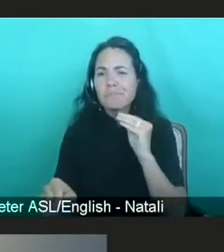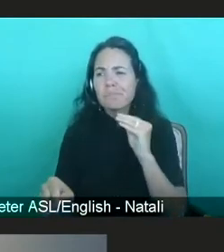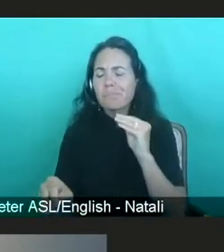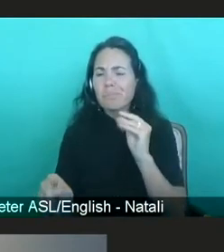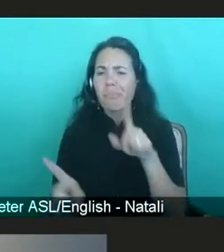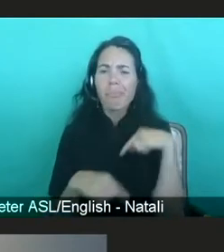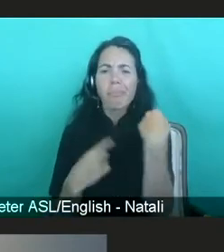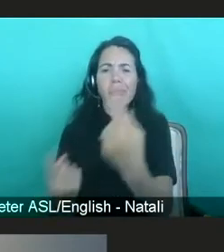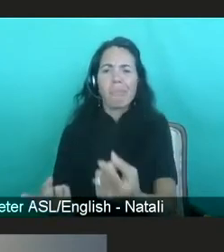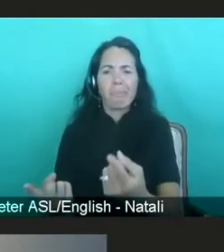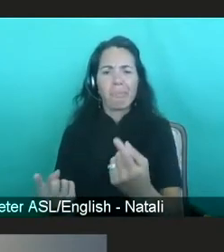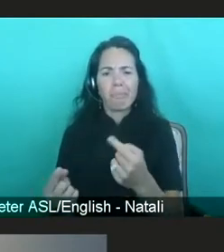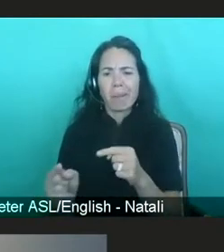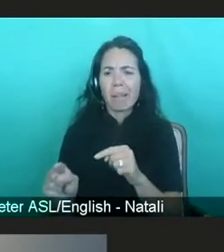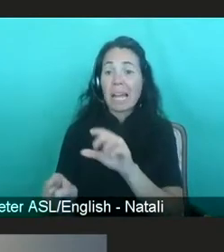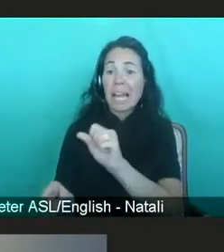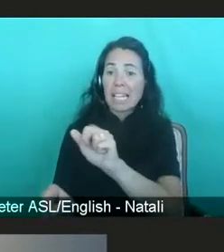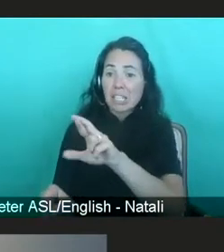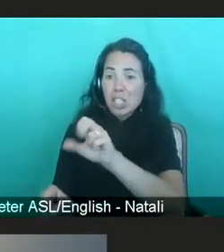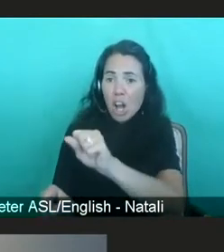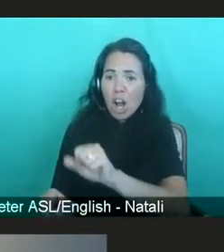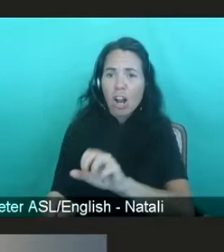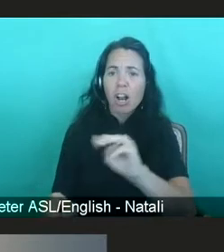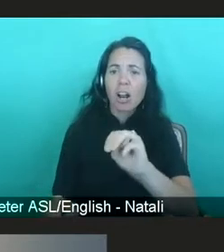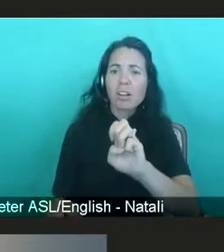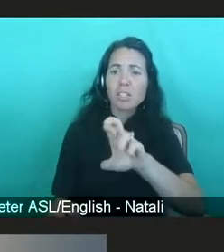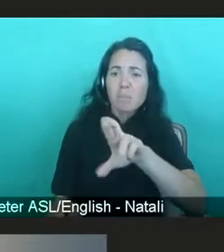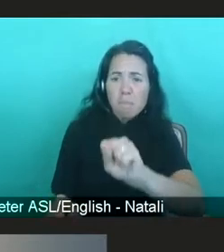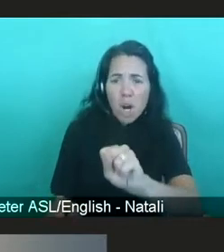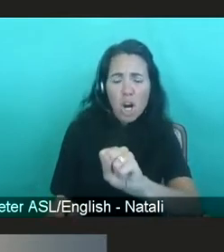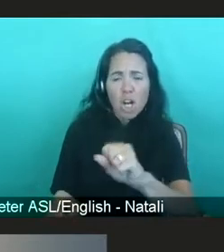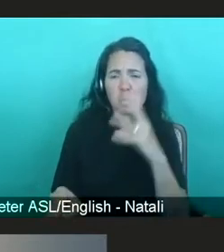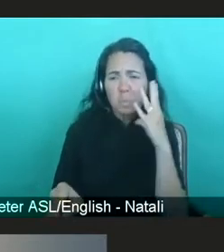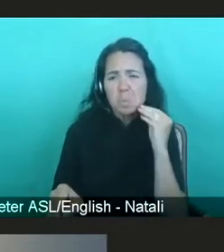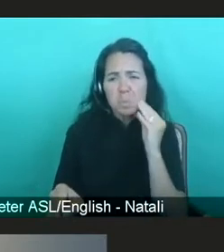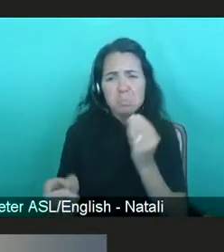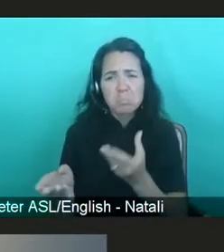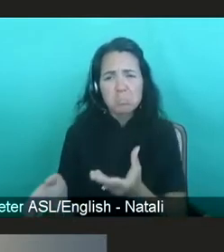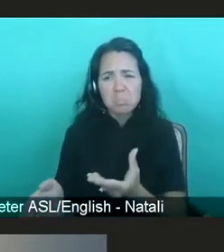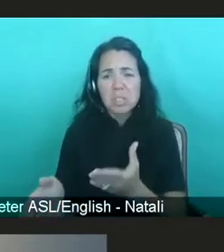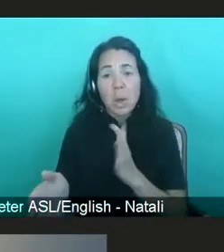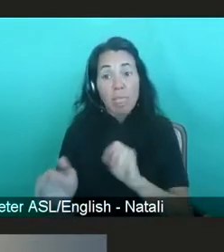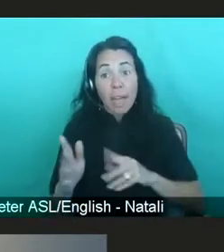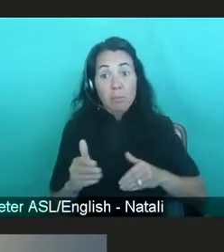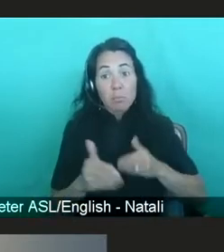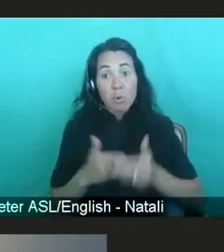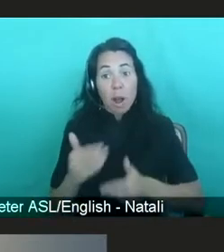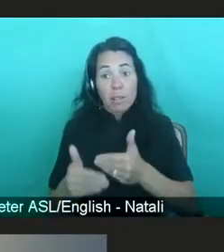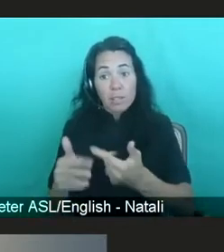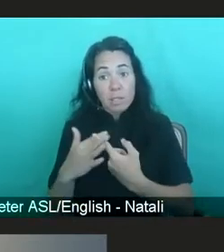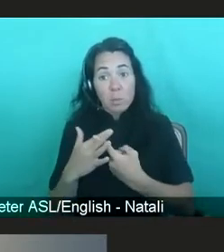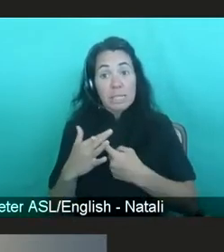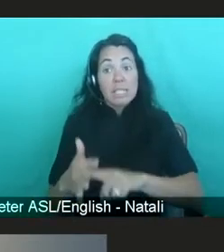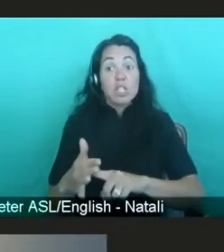including SARS and MERS, and the vaccine development process that we utilized to respond to that particular virus